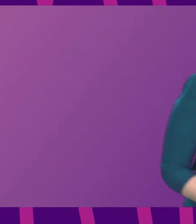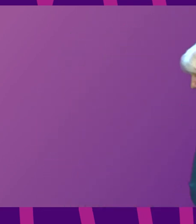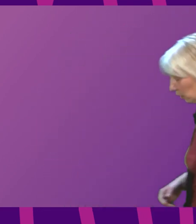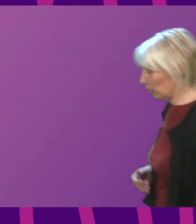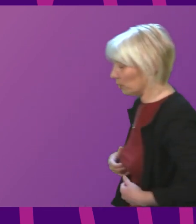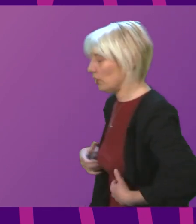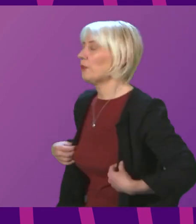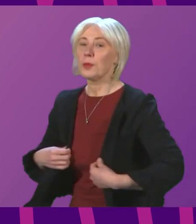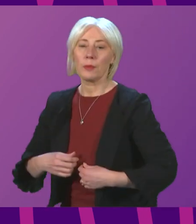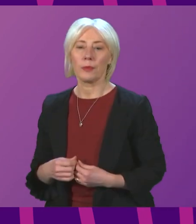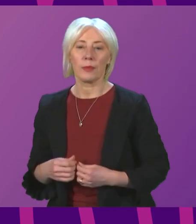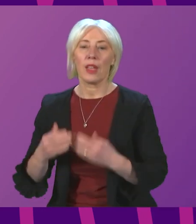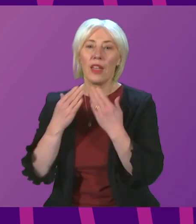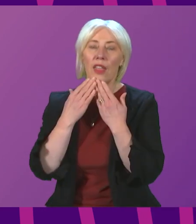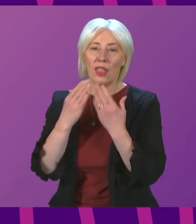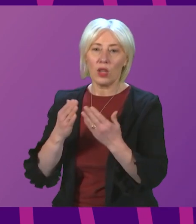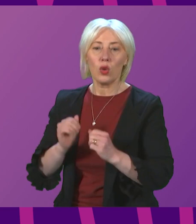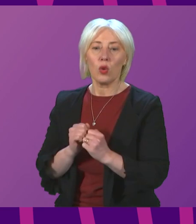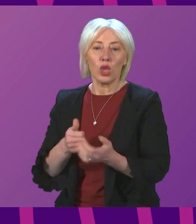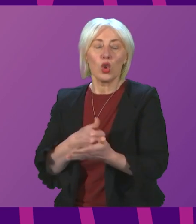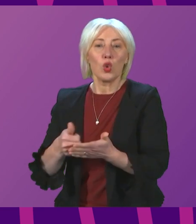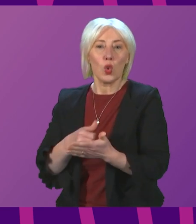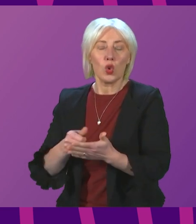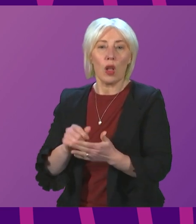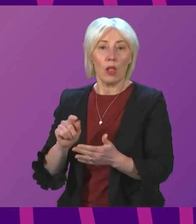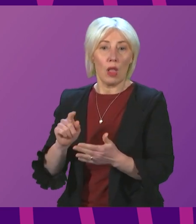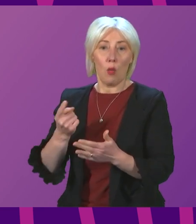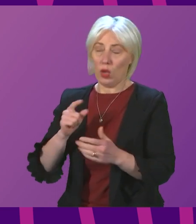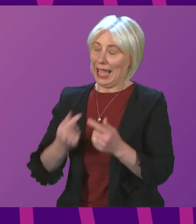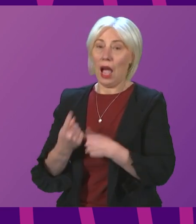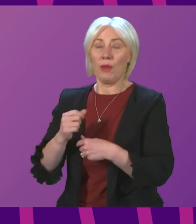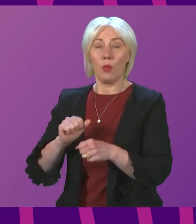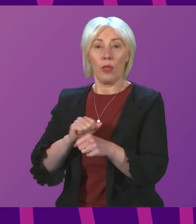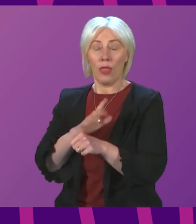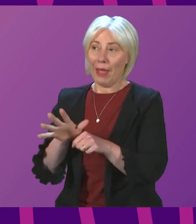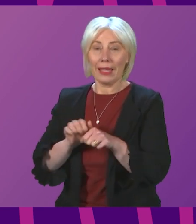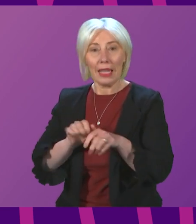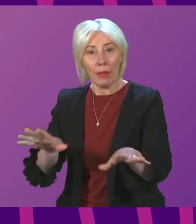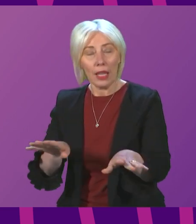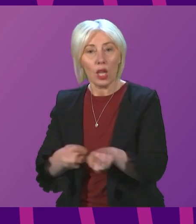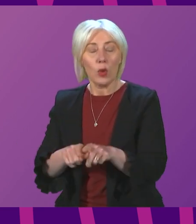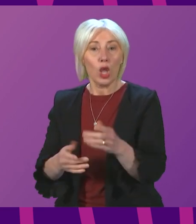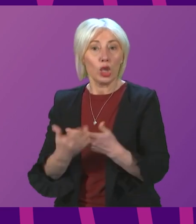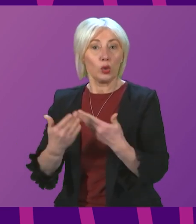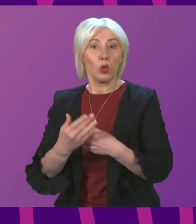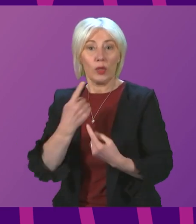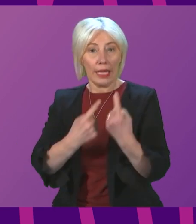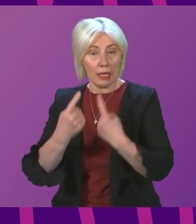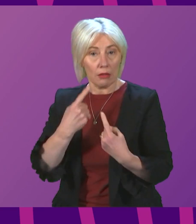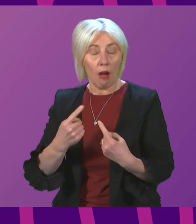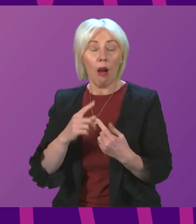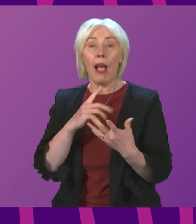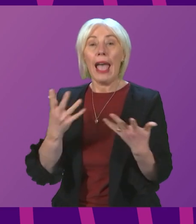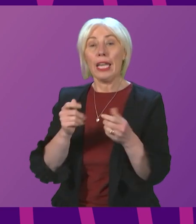Thank you, Presiding Officer. Today, as usual, I will report on the current course of the pandemic. I will also set out the latest data and outline some further